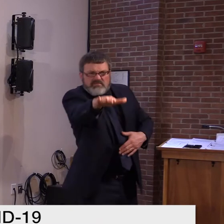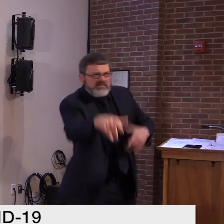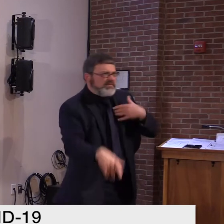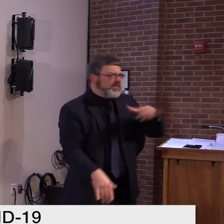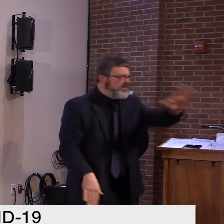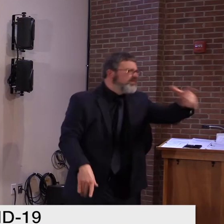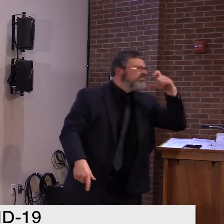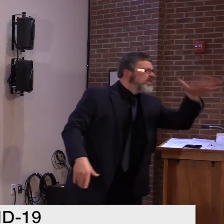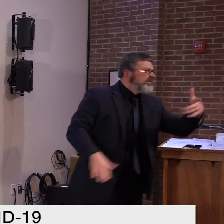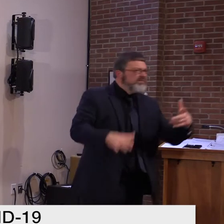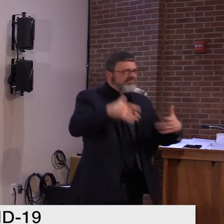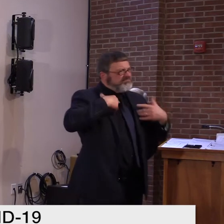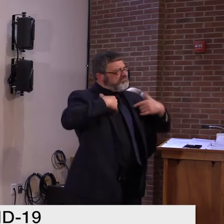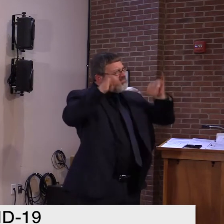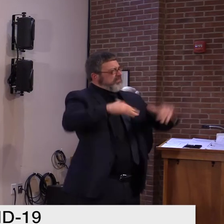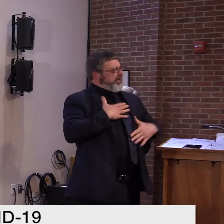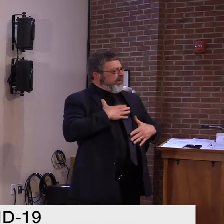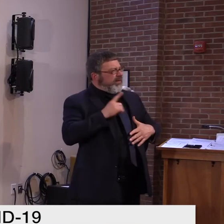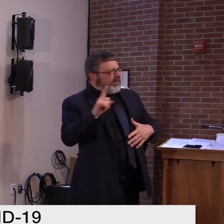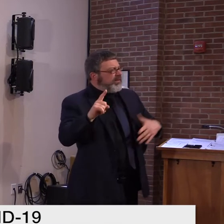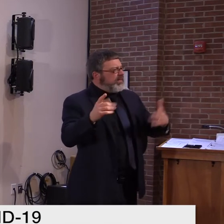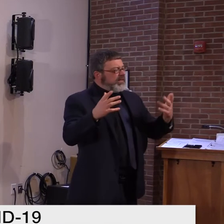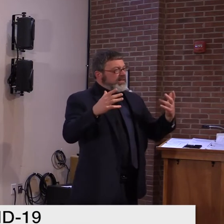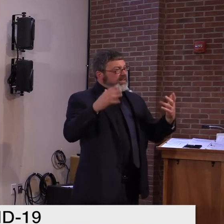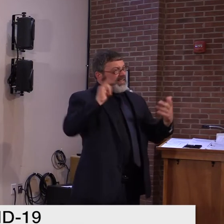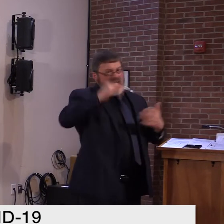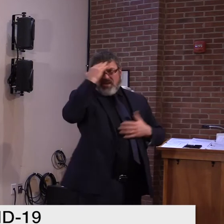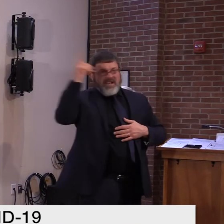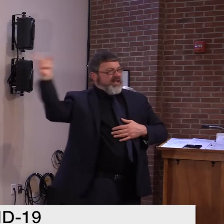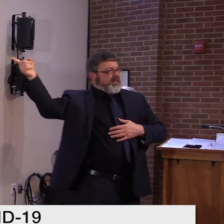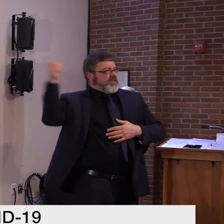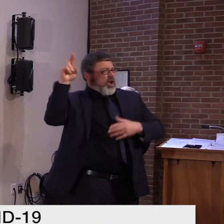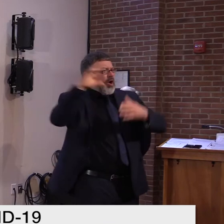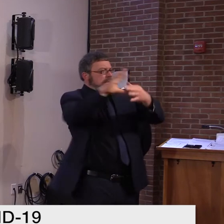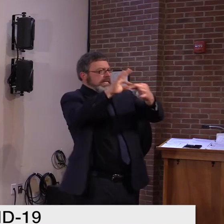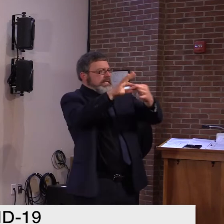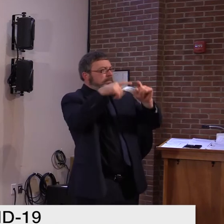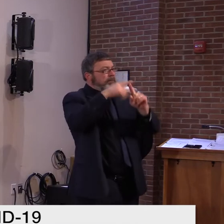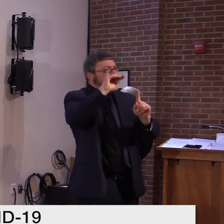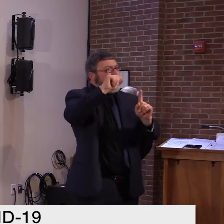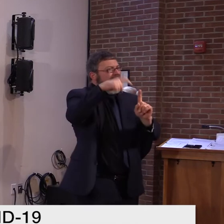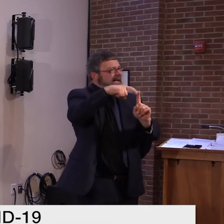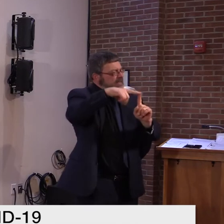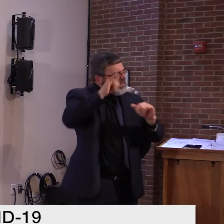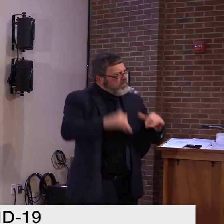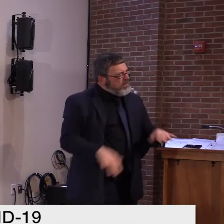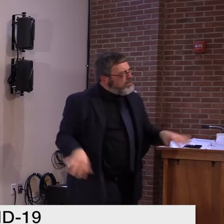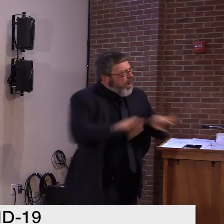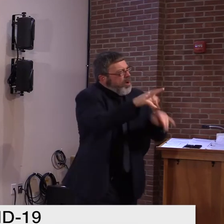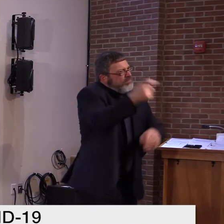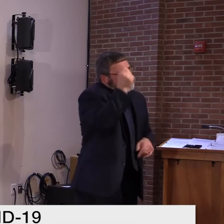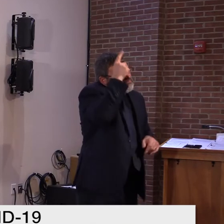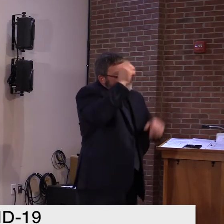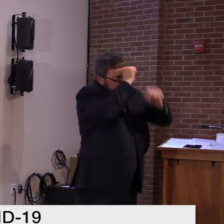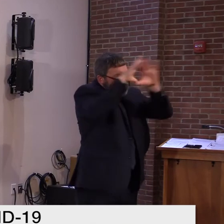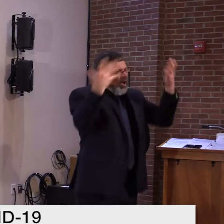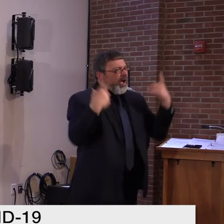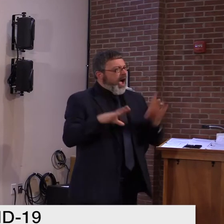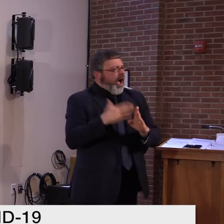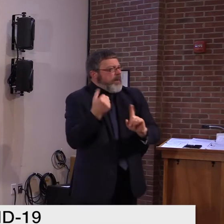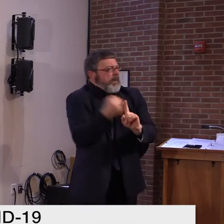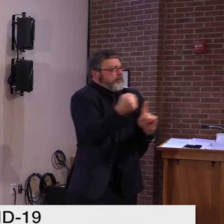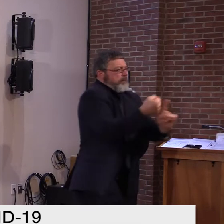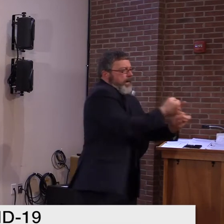by people being blacks, not doing their part or one individual or two or three. And then it and then it